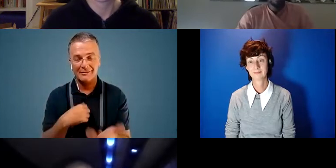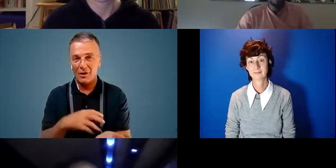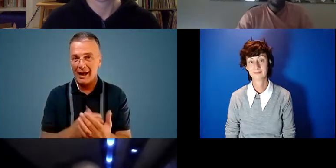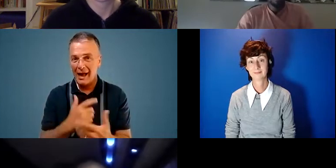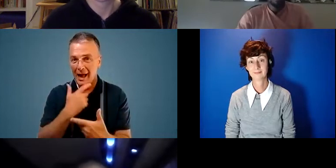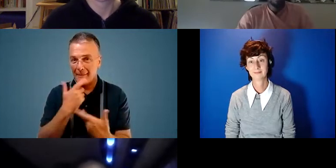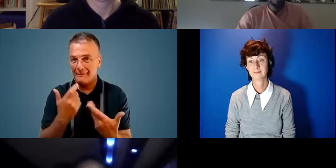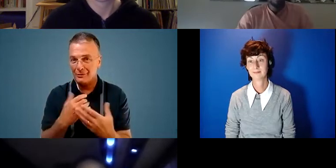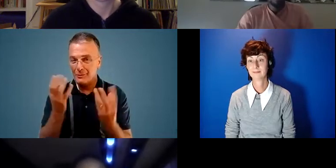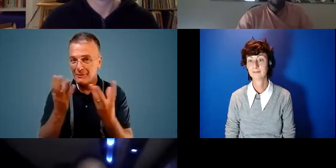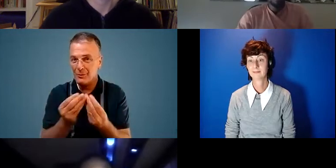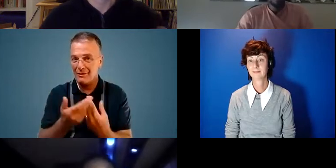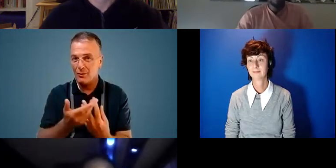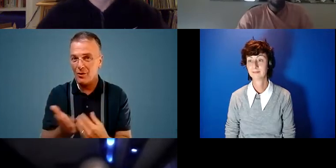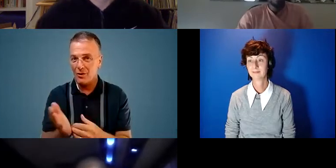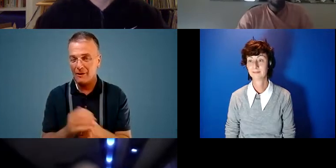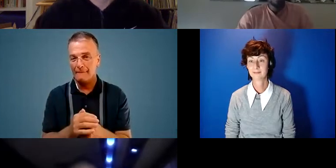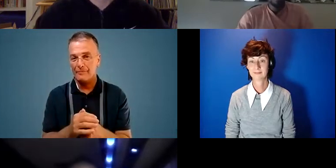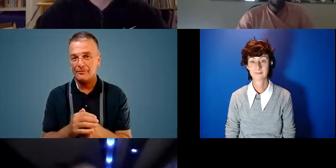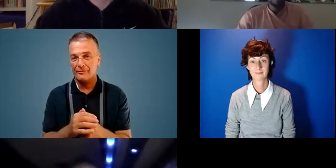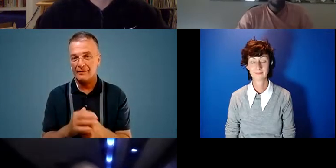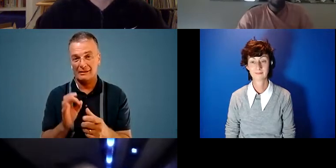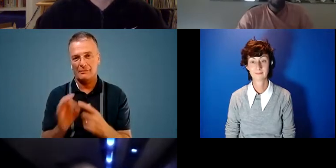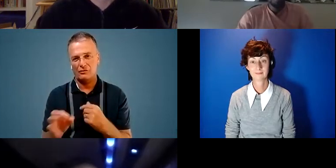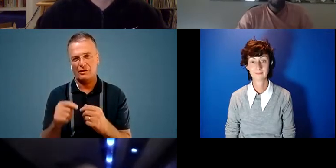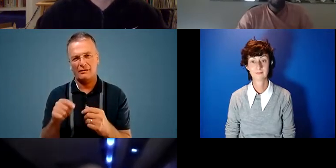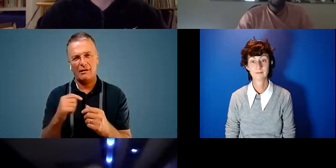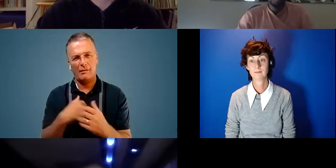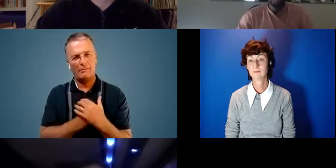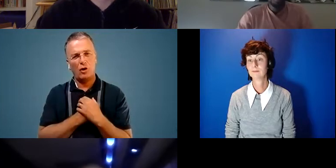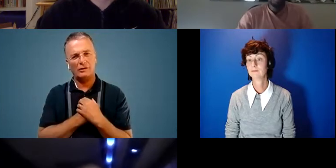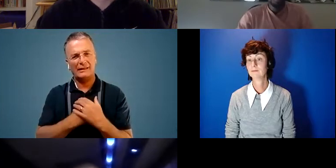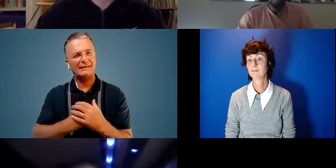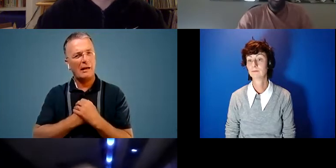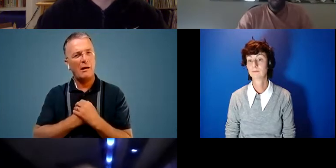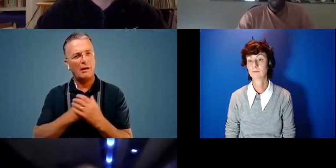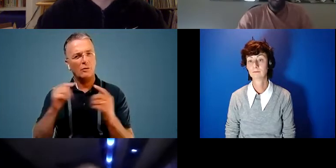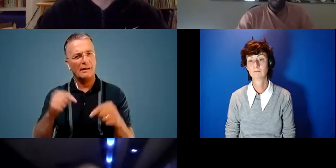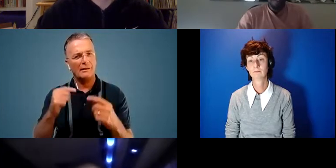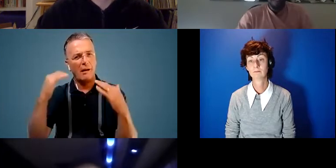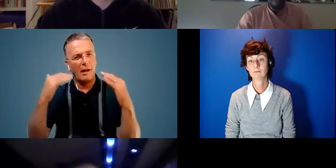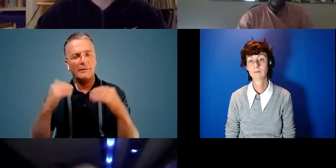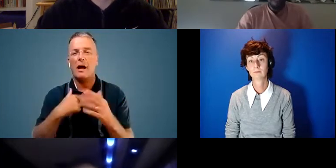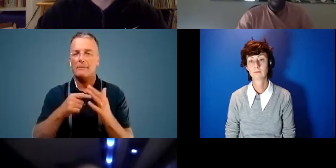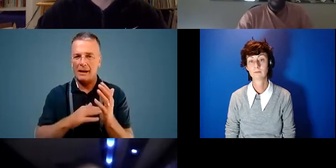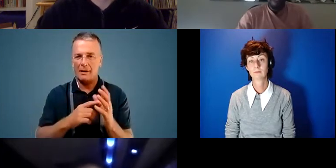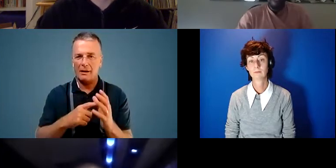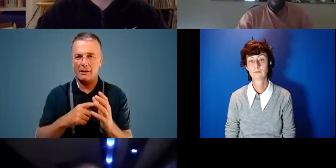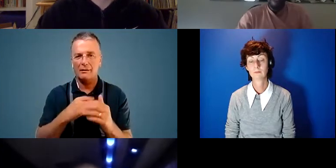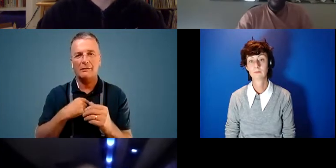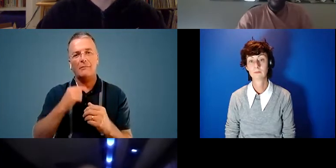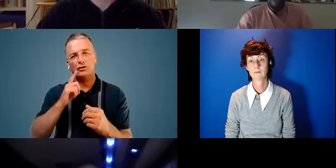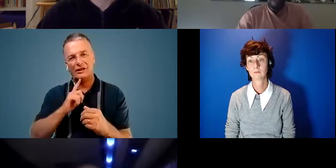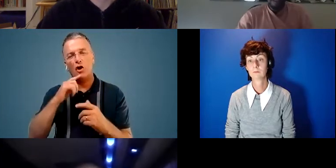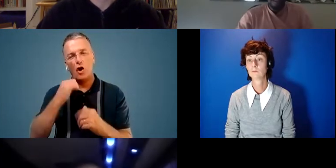with you all, particularly to talk about something that I hold very, personally, really dear to me. So I'm Emma. My pronouns are she, her.